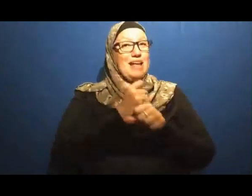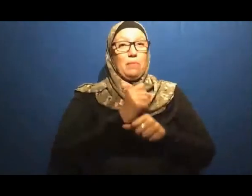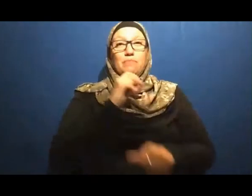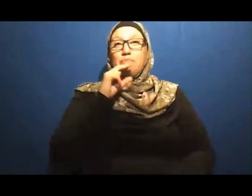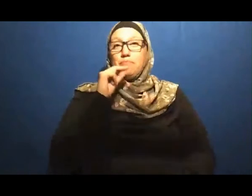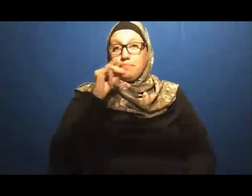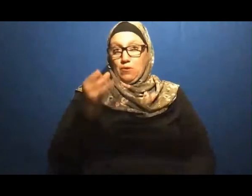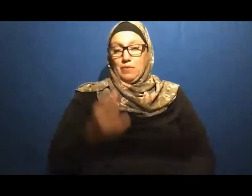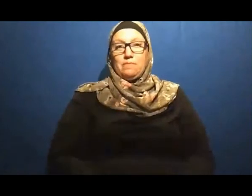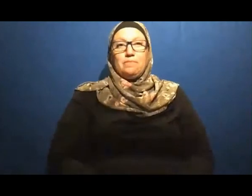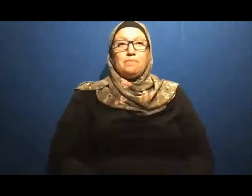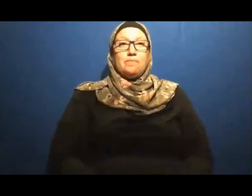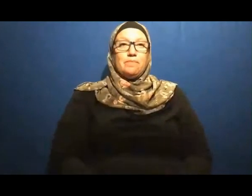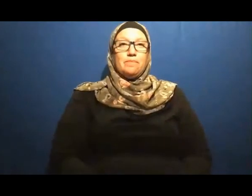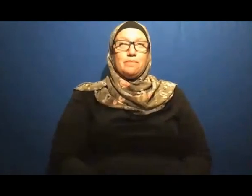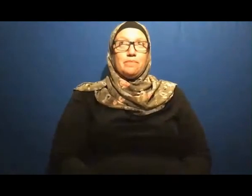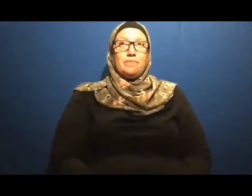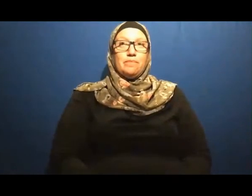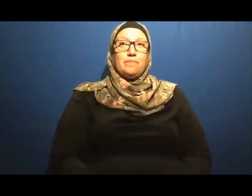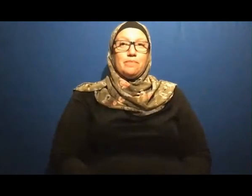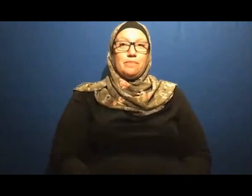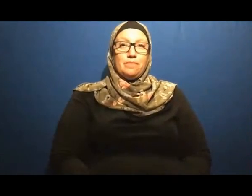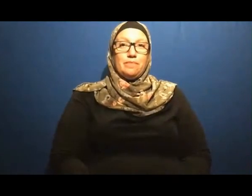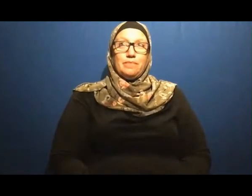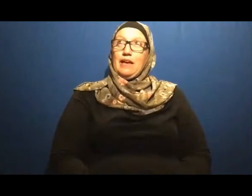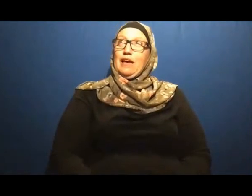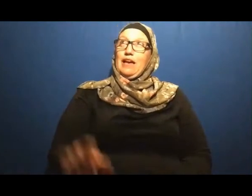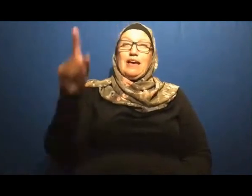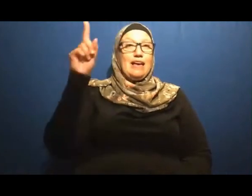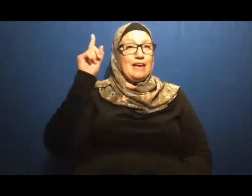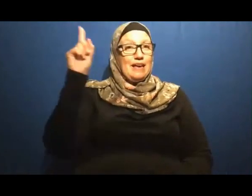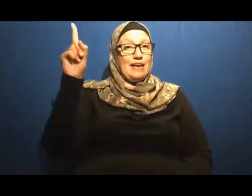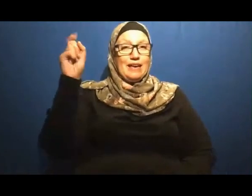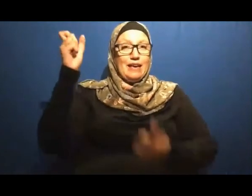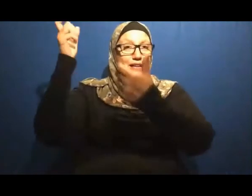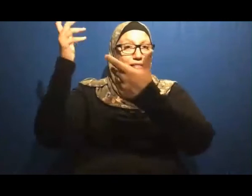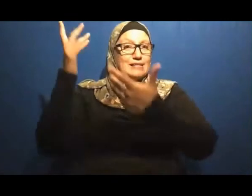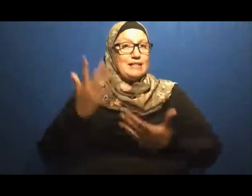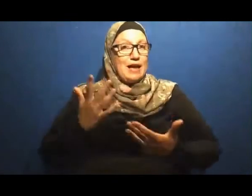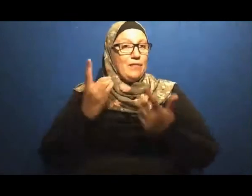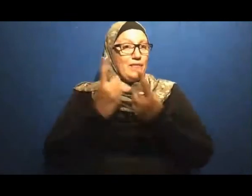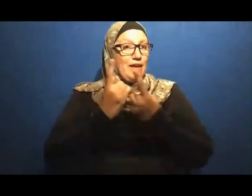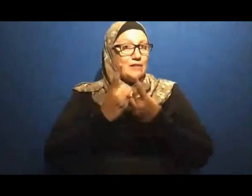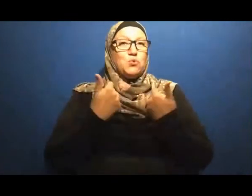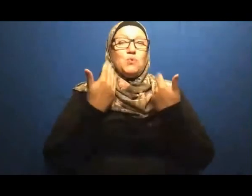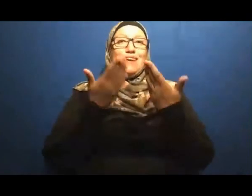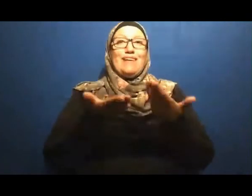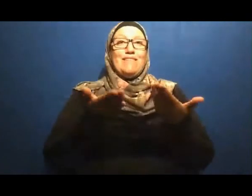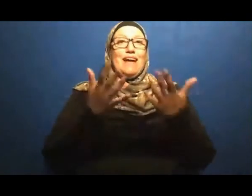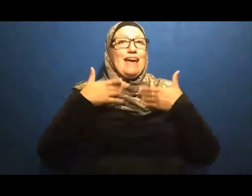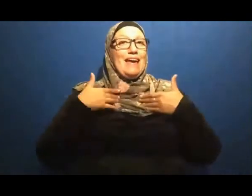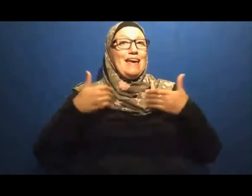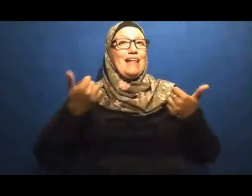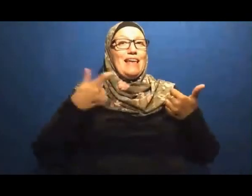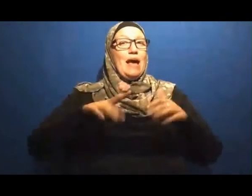We send down From the Quran Which there is Healing and mercy For the believers So God is the